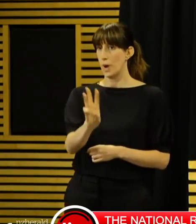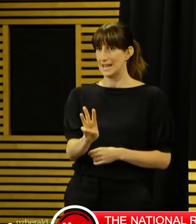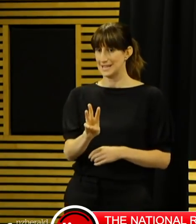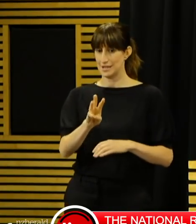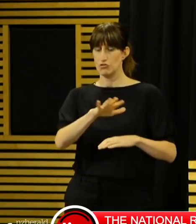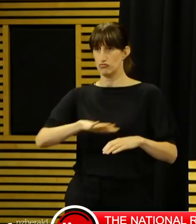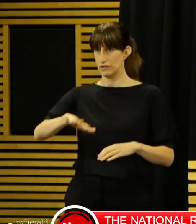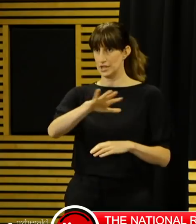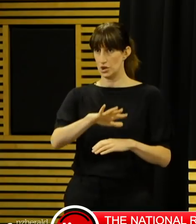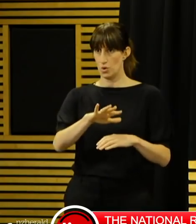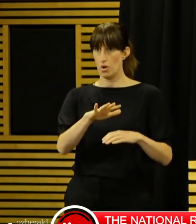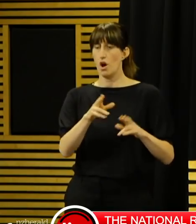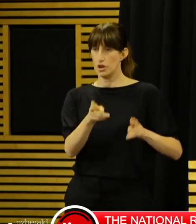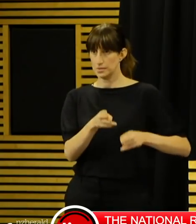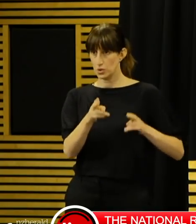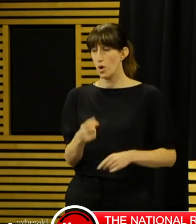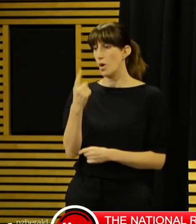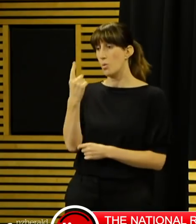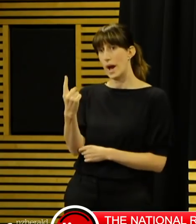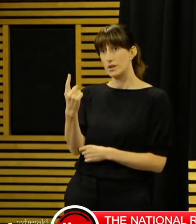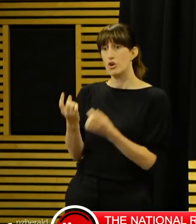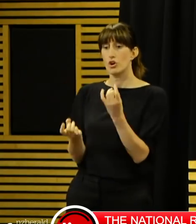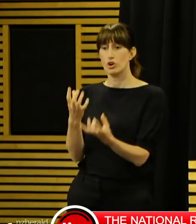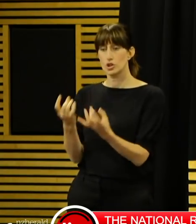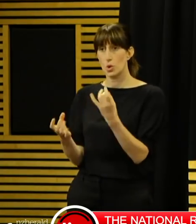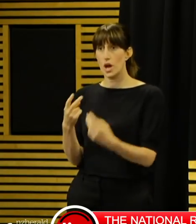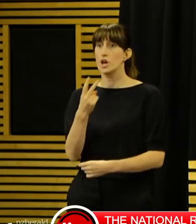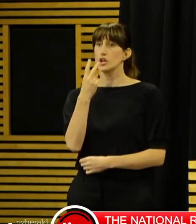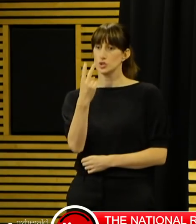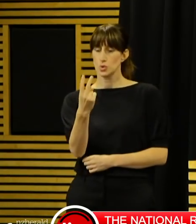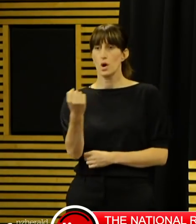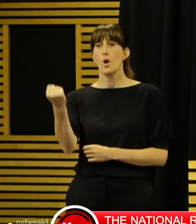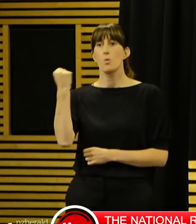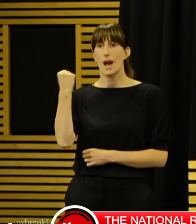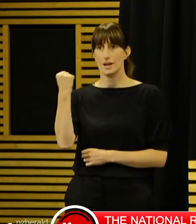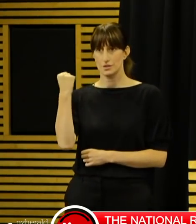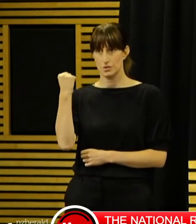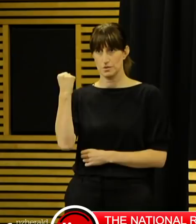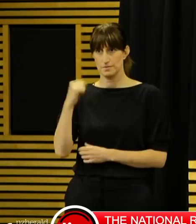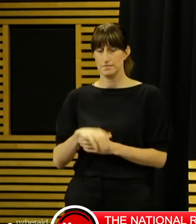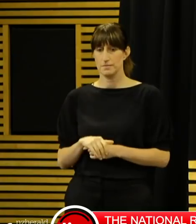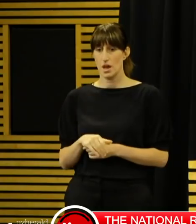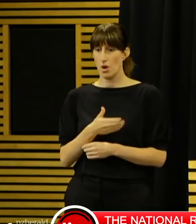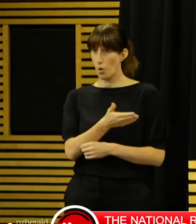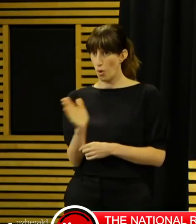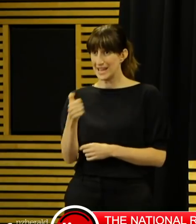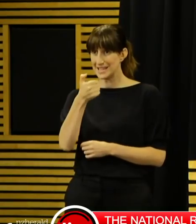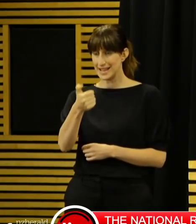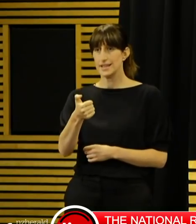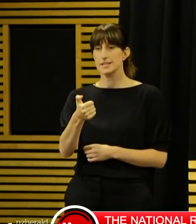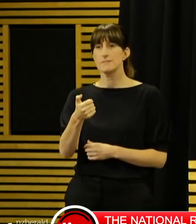Regional Hospital, one in Rotorua, and two in Waikato. None are in the intensive care unit.